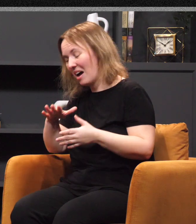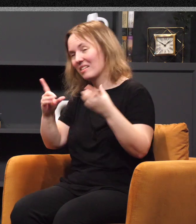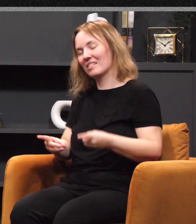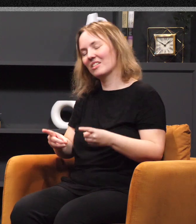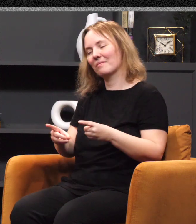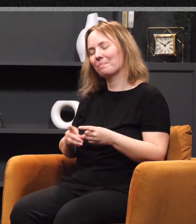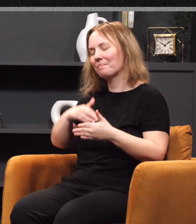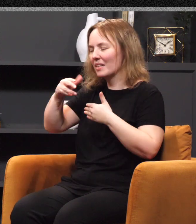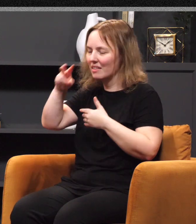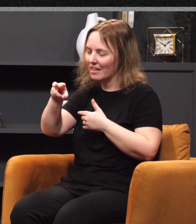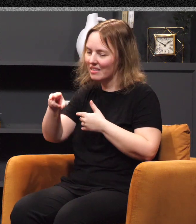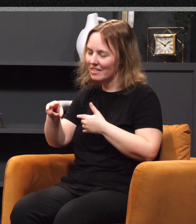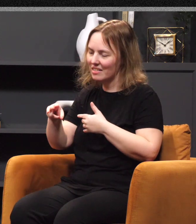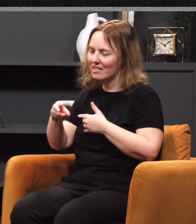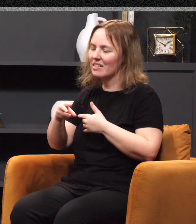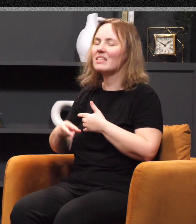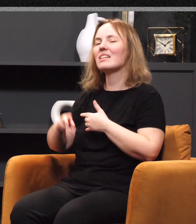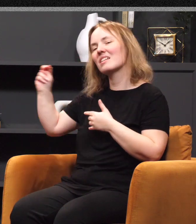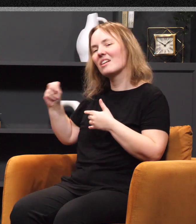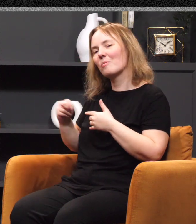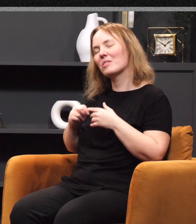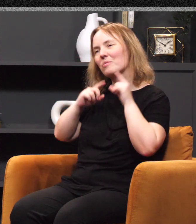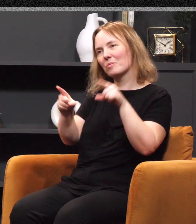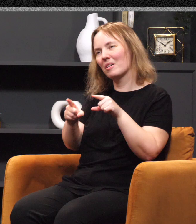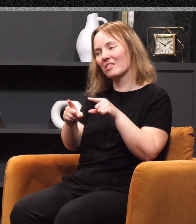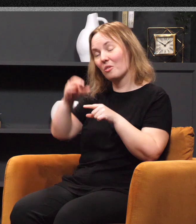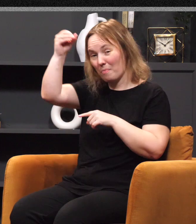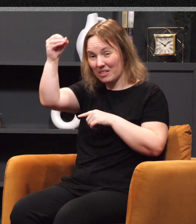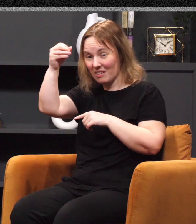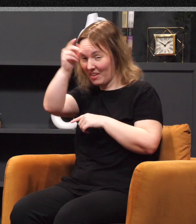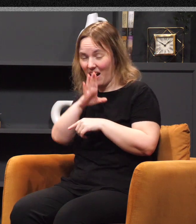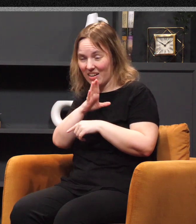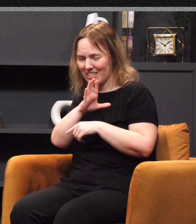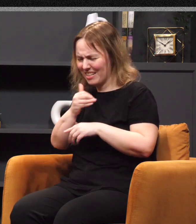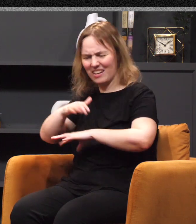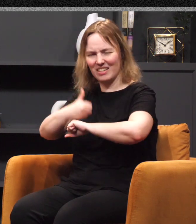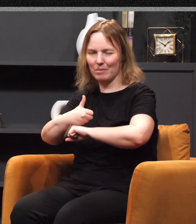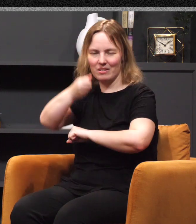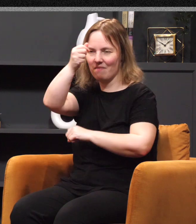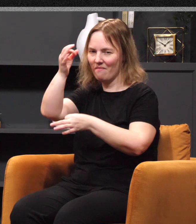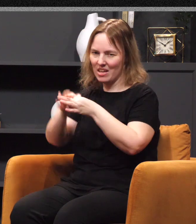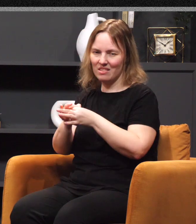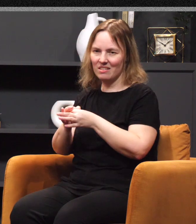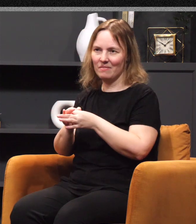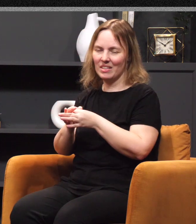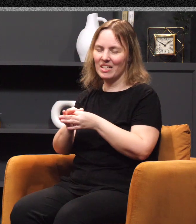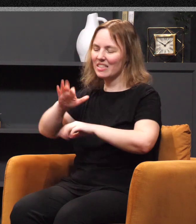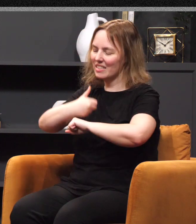in Naomi's response is that her opinion of God is really not based so much on faith. It's not based so much on walking with God. It's based more on what I